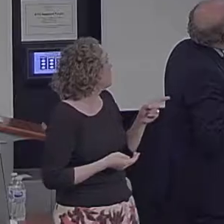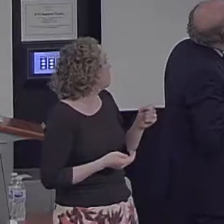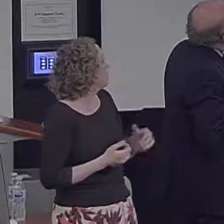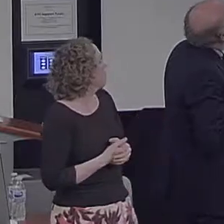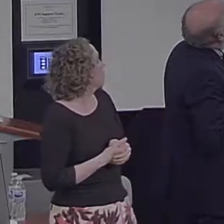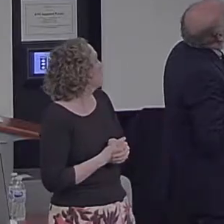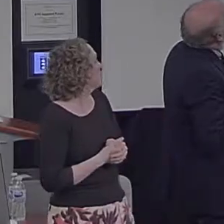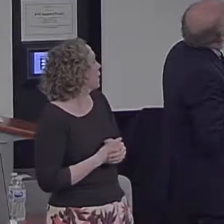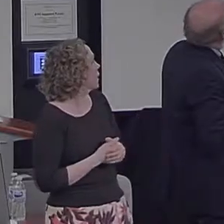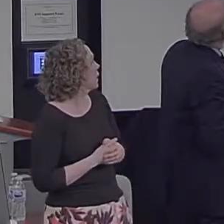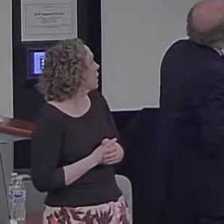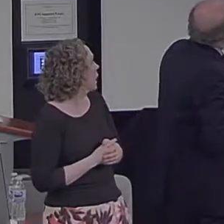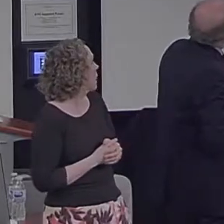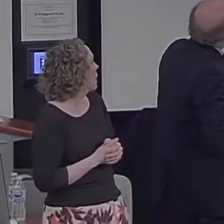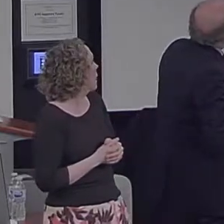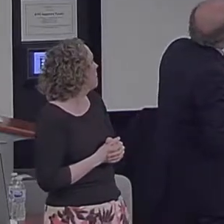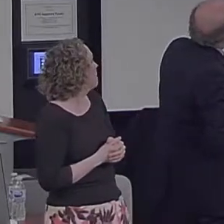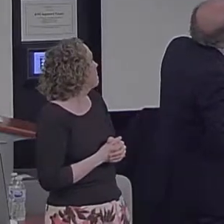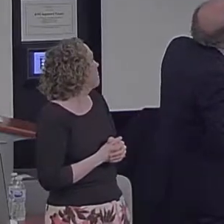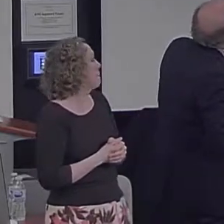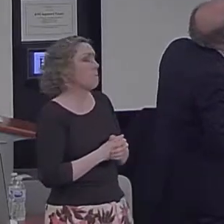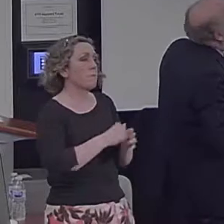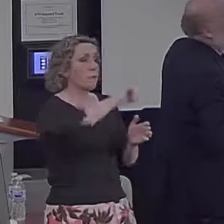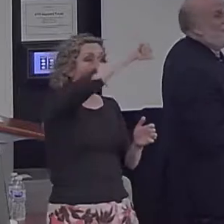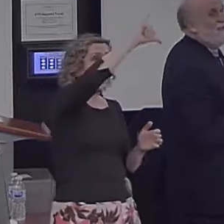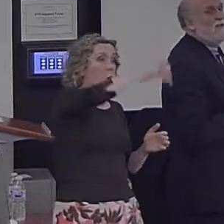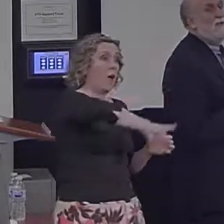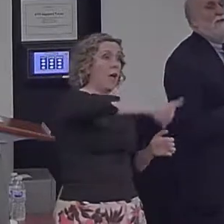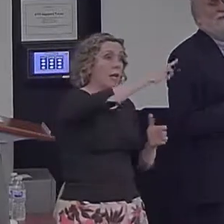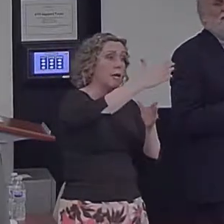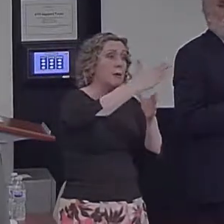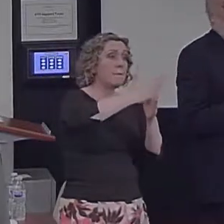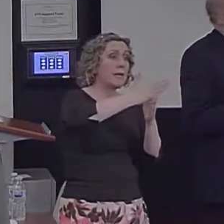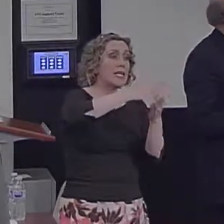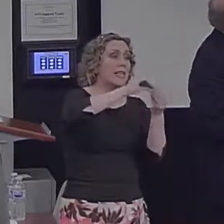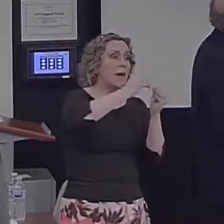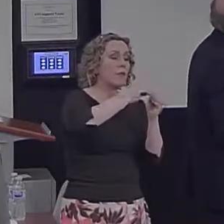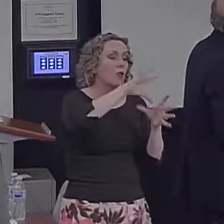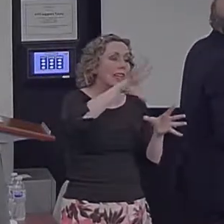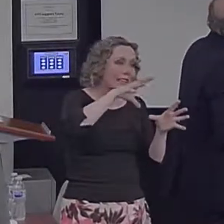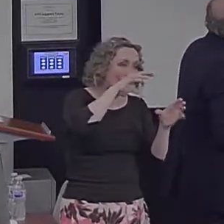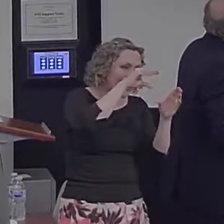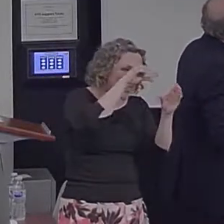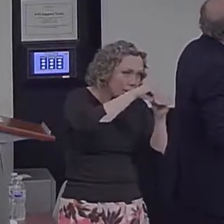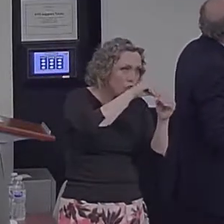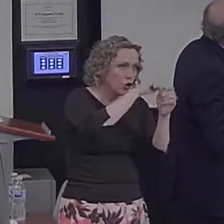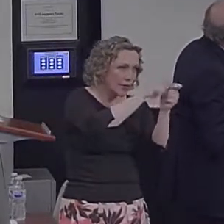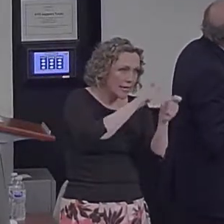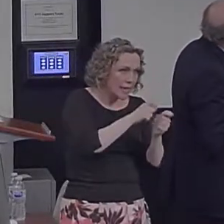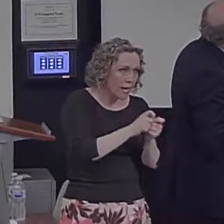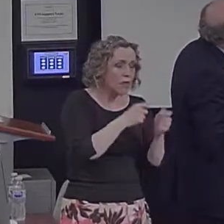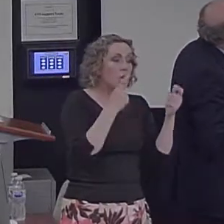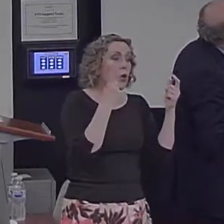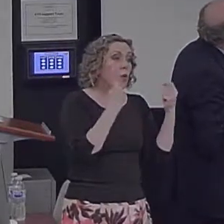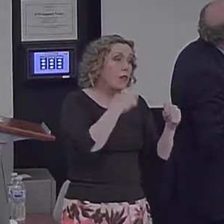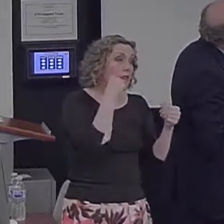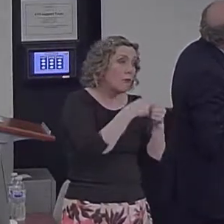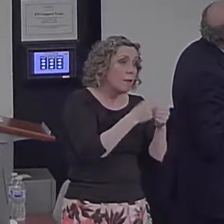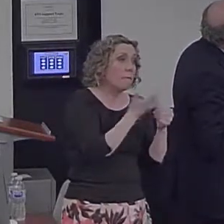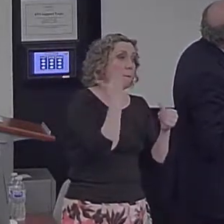that what we're plotting here is the mean number of internal details they provide when they remember a past experience, imagine a future